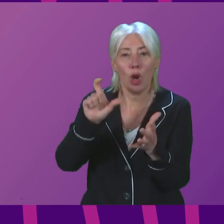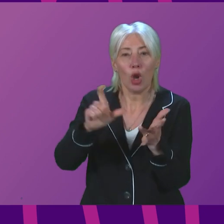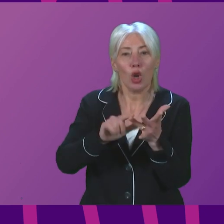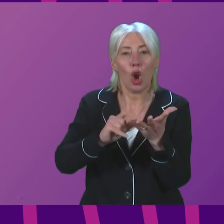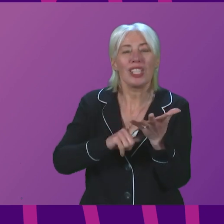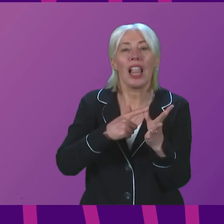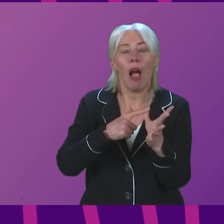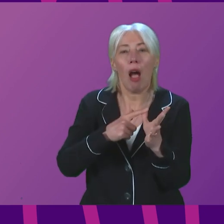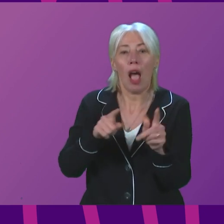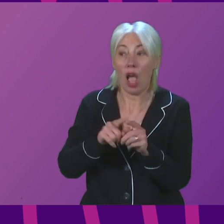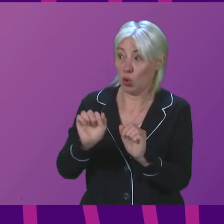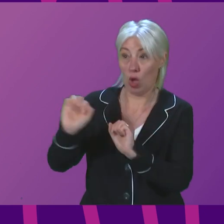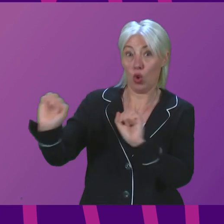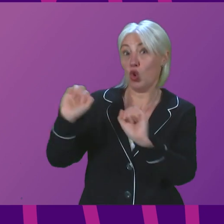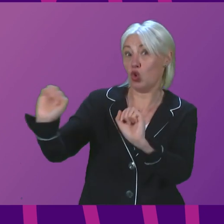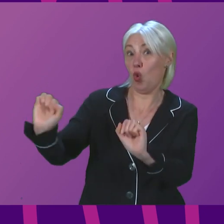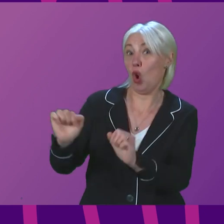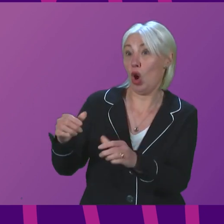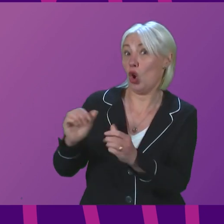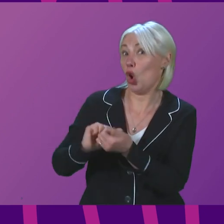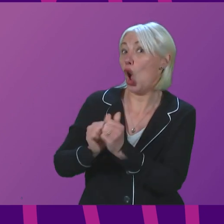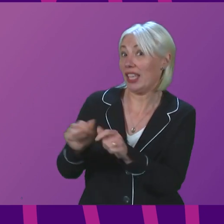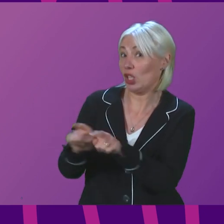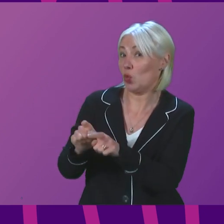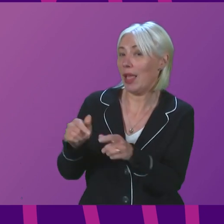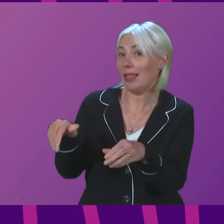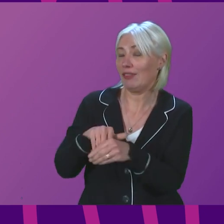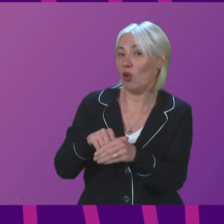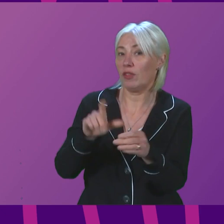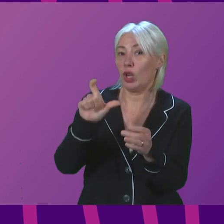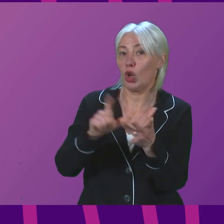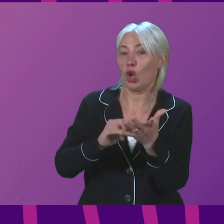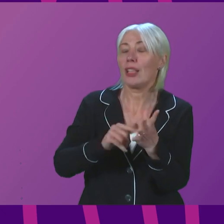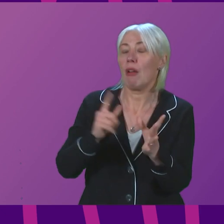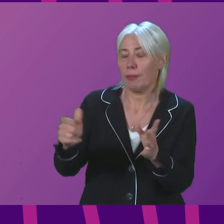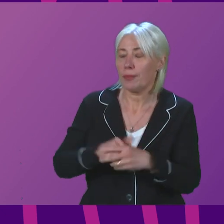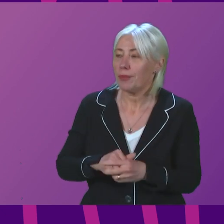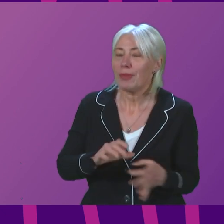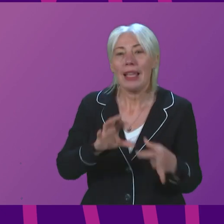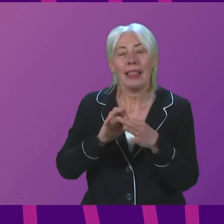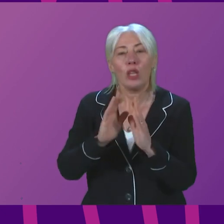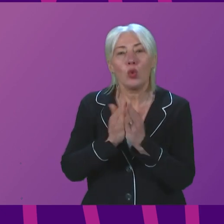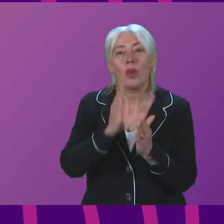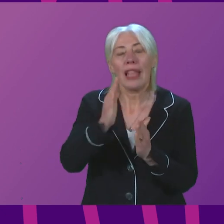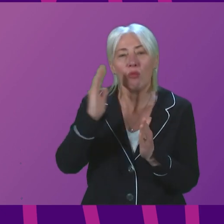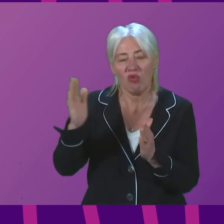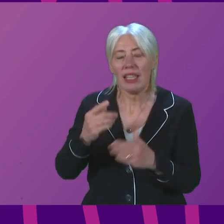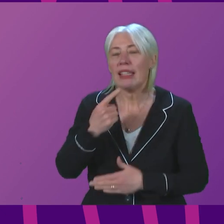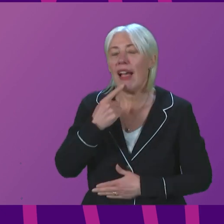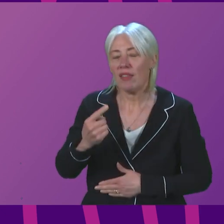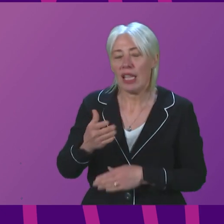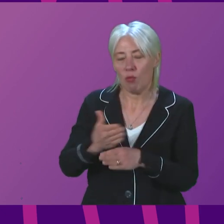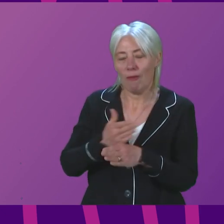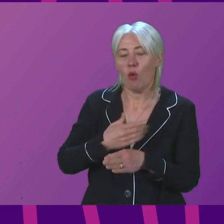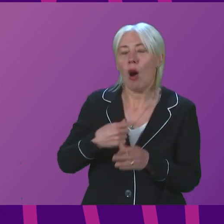including the members own colleagues on COSLA. In terms of libraries we continue as I have said in my earlier